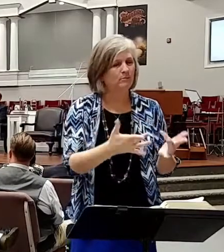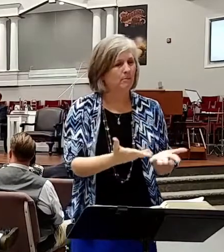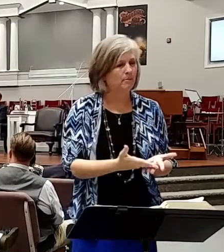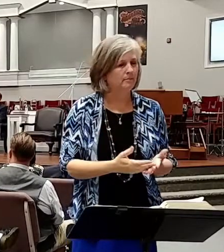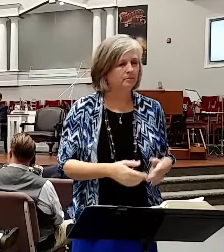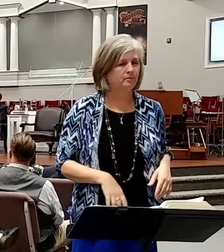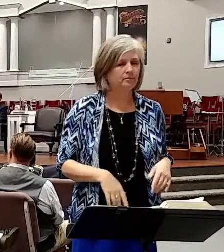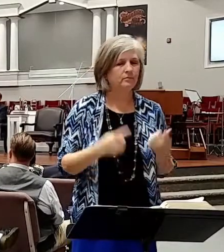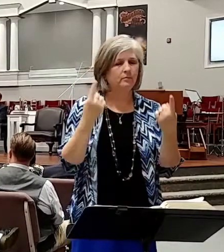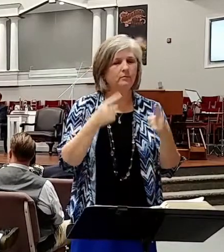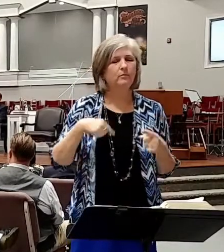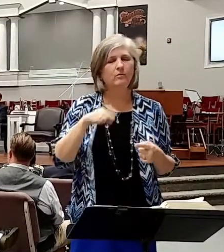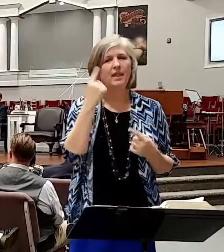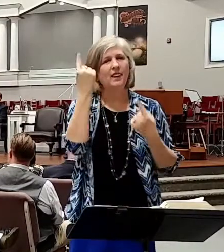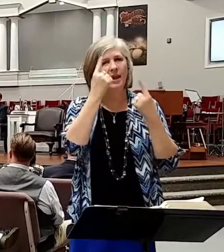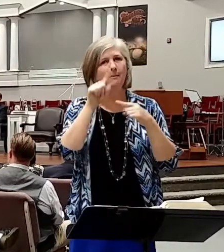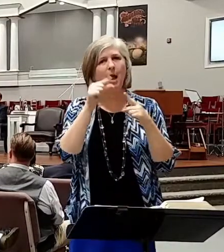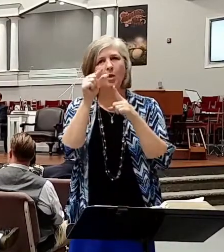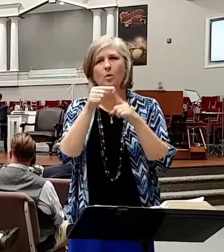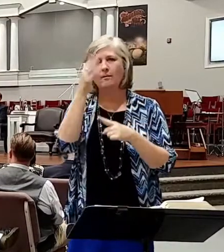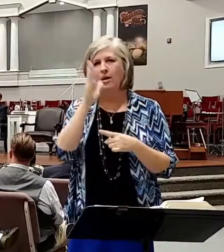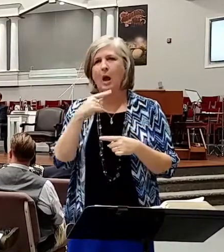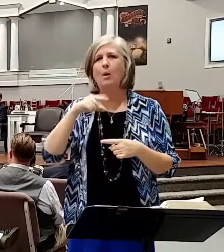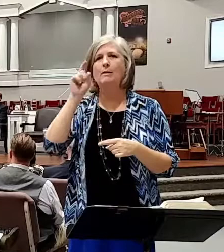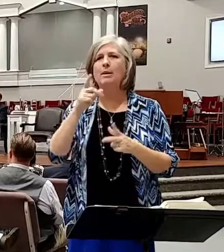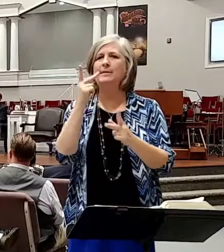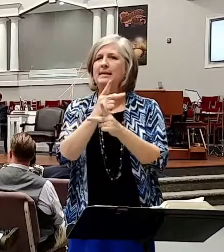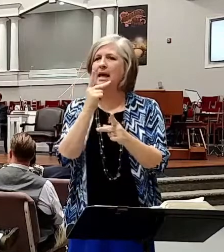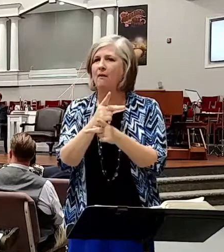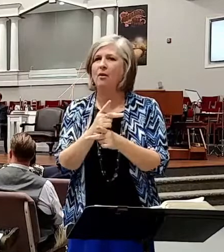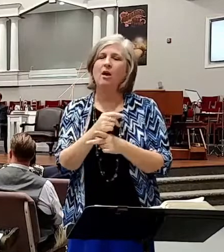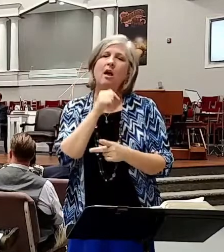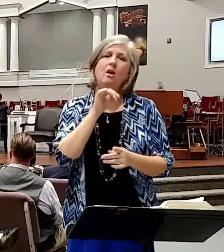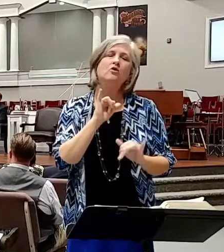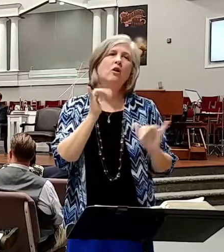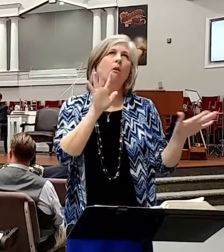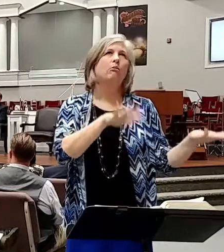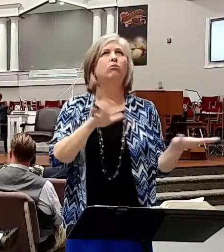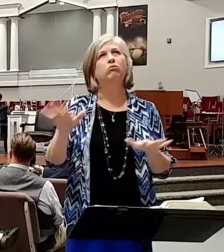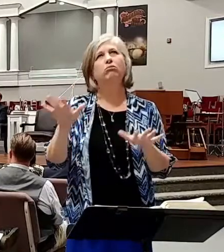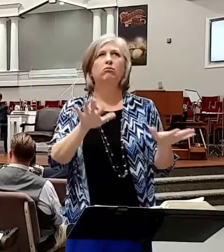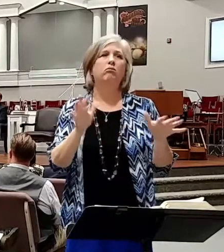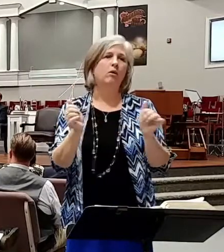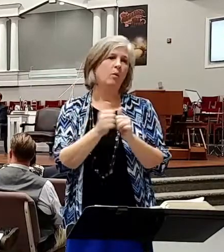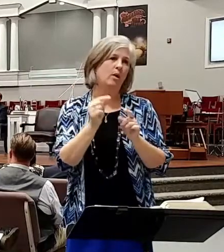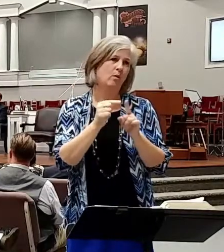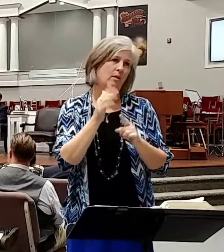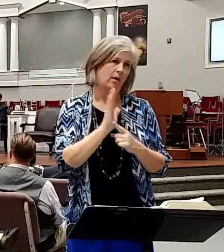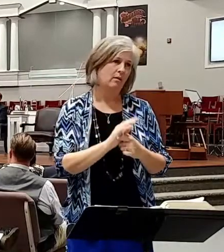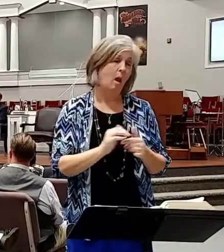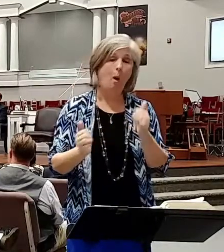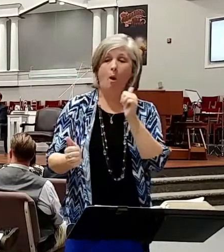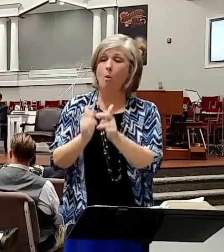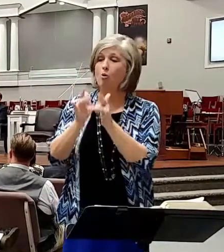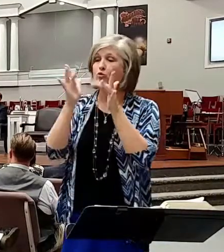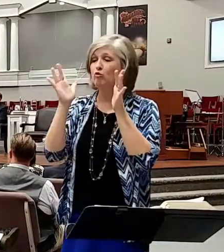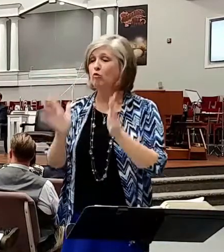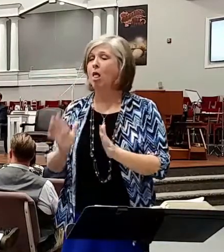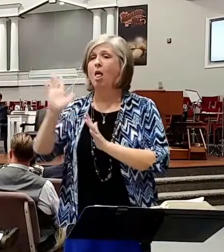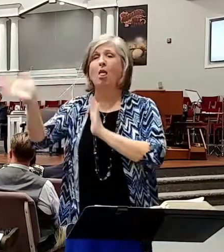When we're thinking about the Word of God, we must be careful that we're not too casual with it. The average Christian leaves their Bible anywhere they want to.